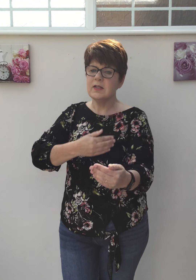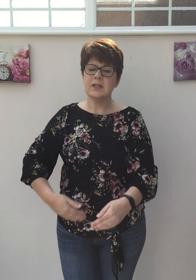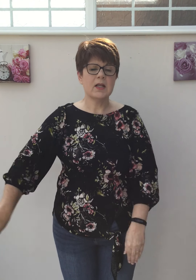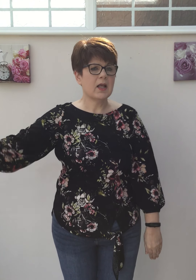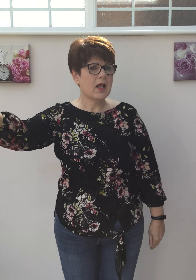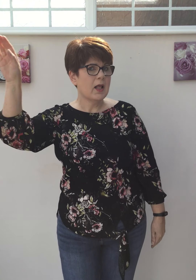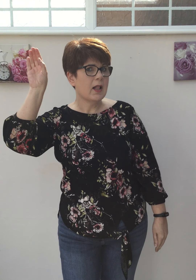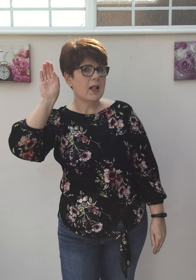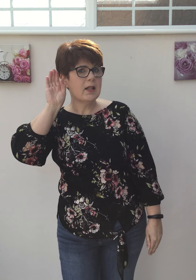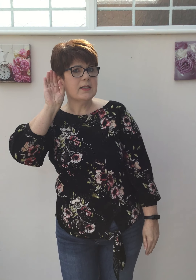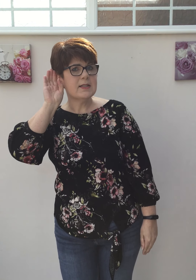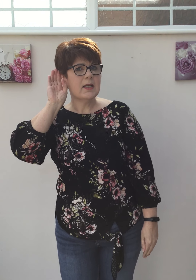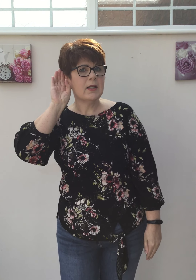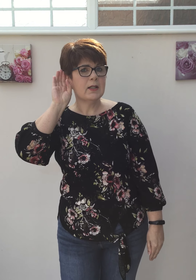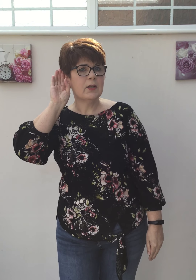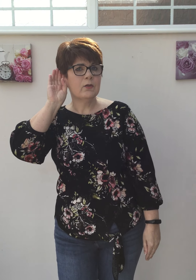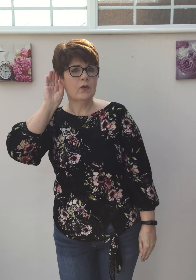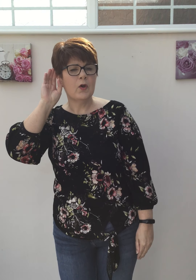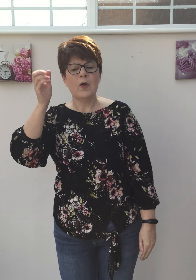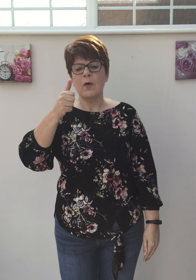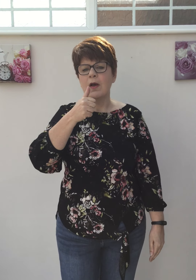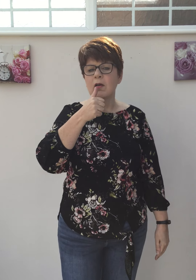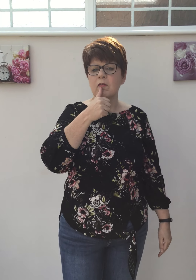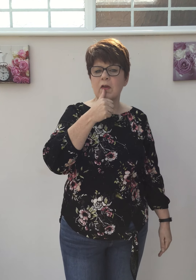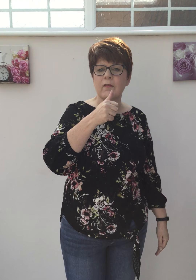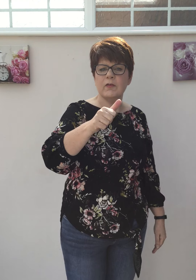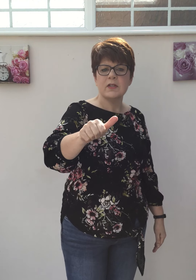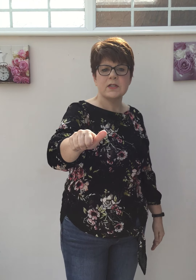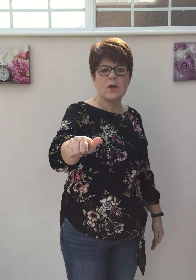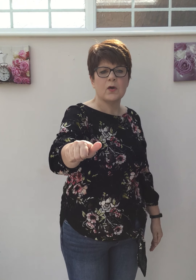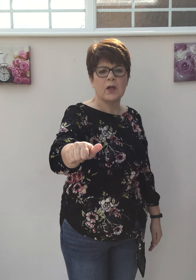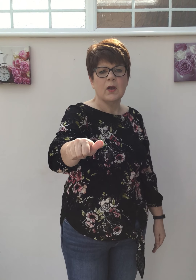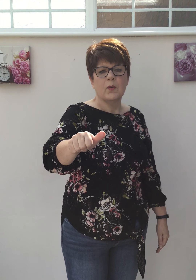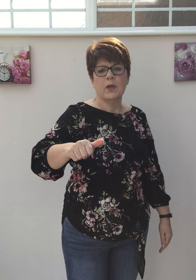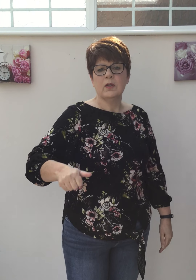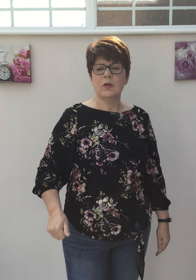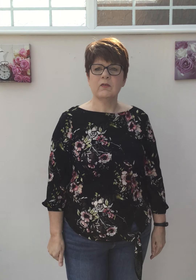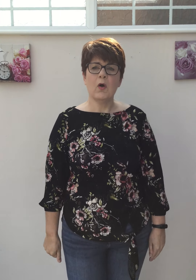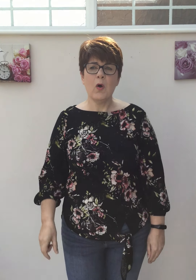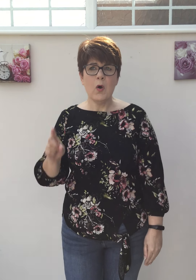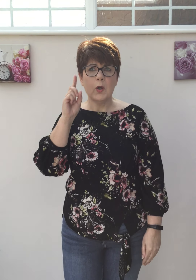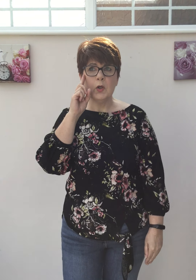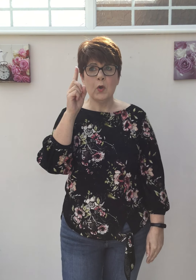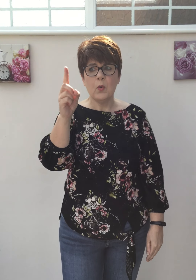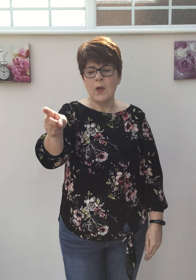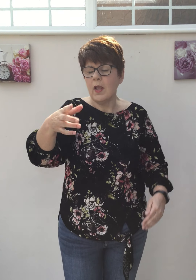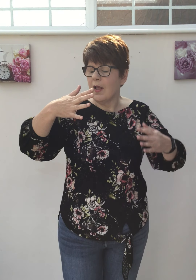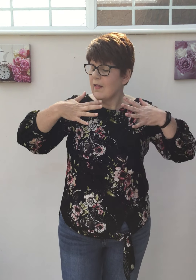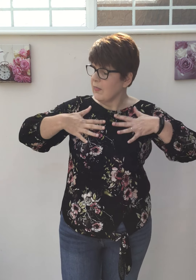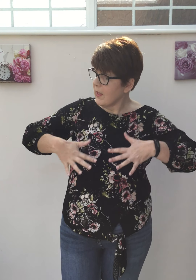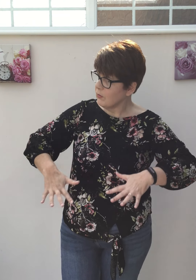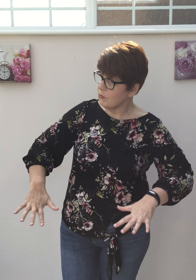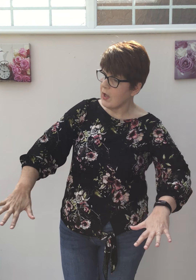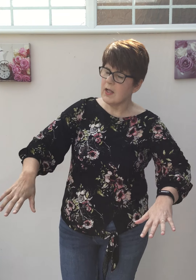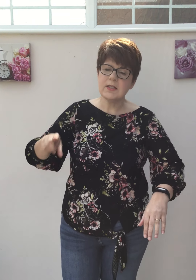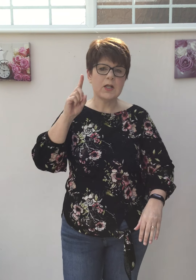Listening to our favorite song When I saw you in the tracks